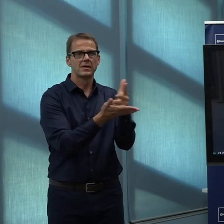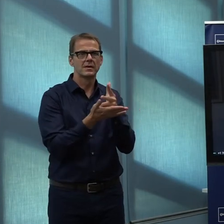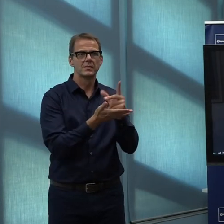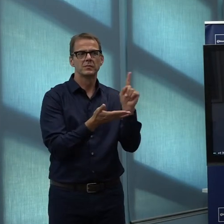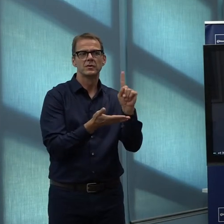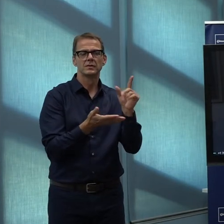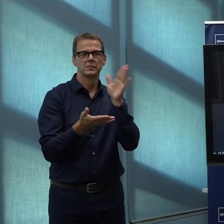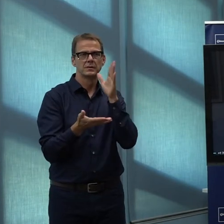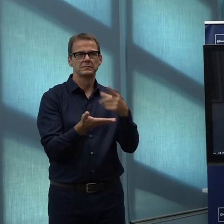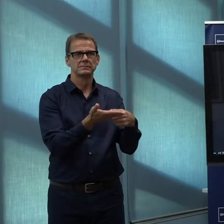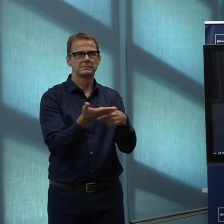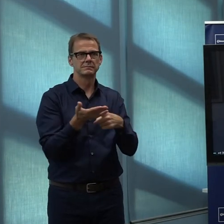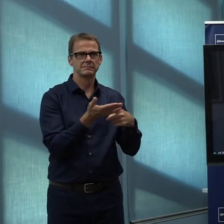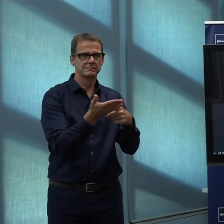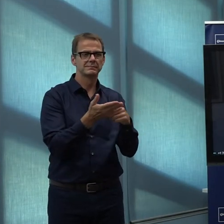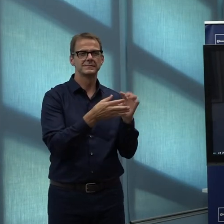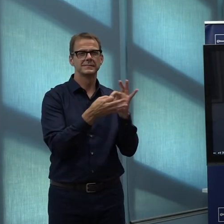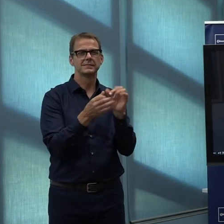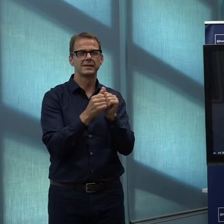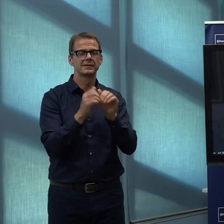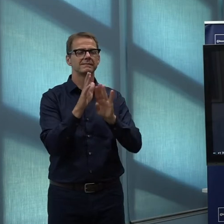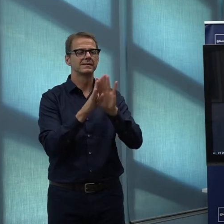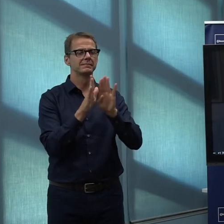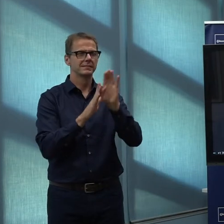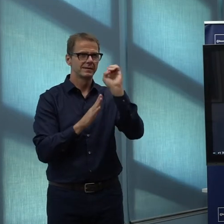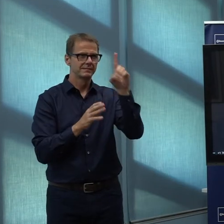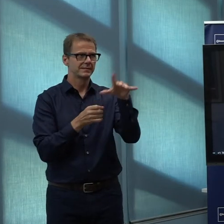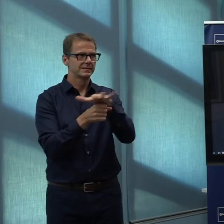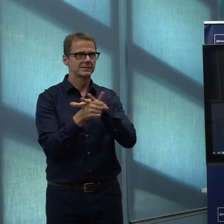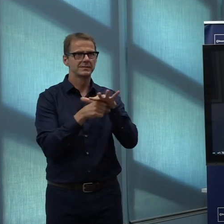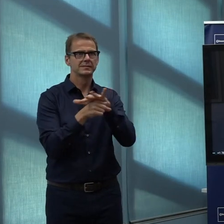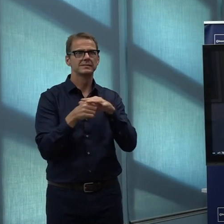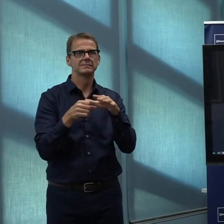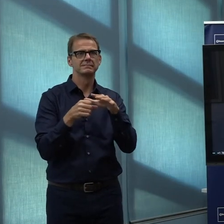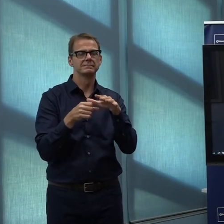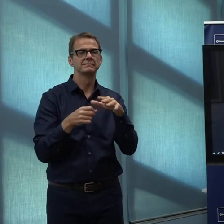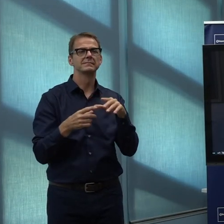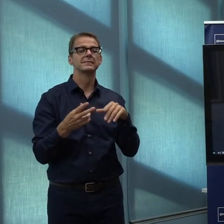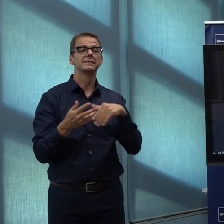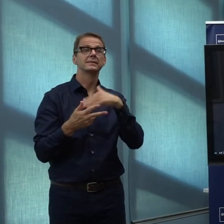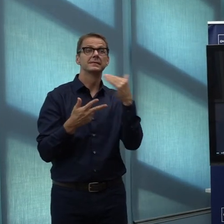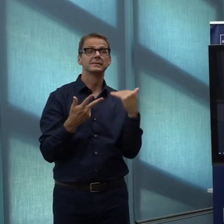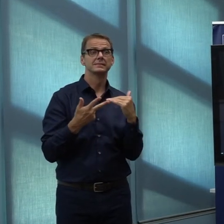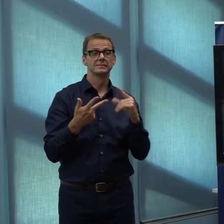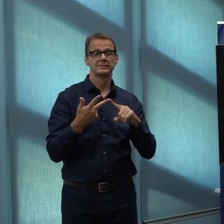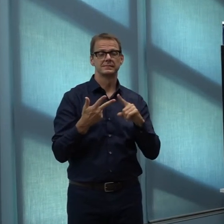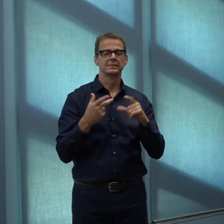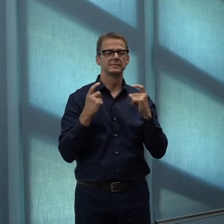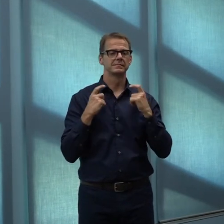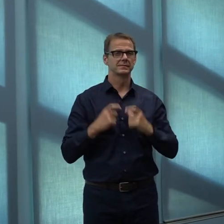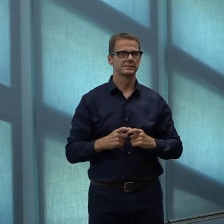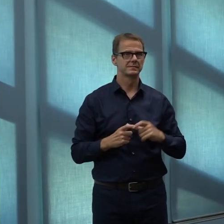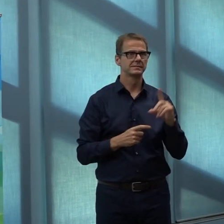and all three of them will answer your questions after we've heard from them. So let's get started with you, Gord.